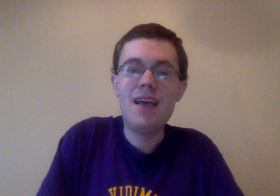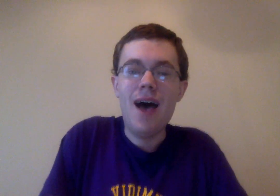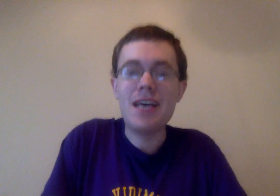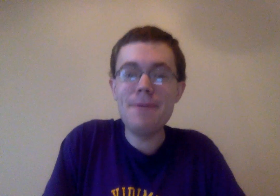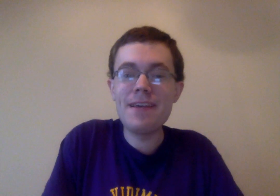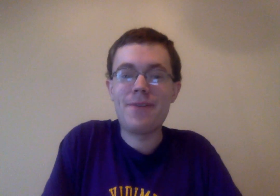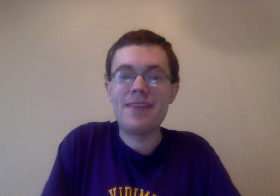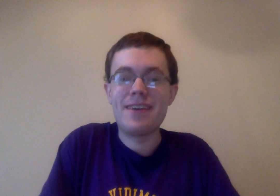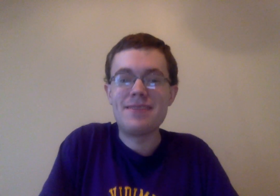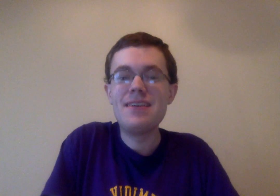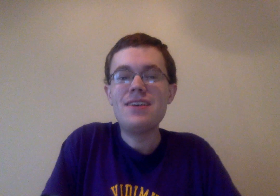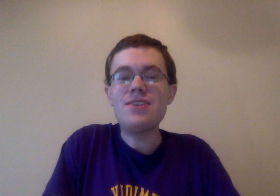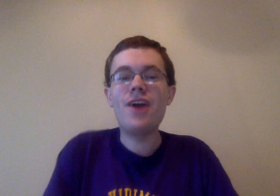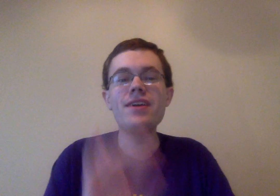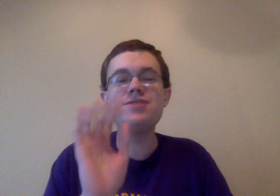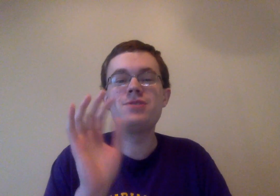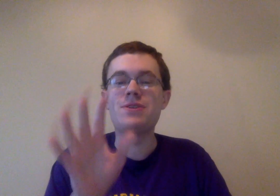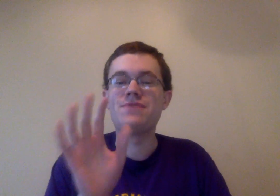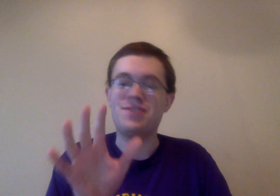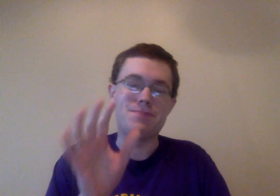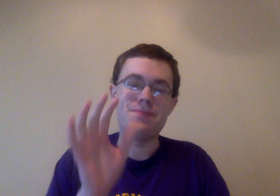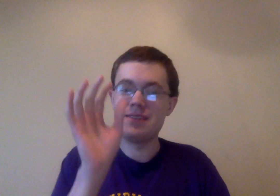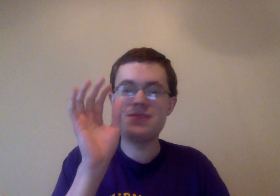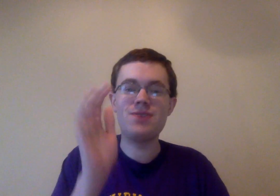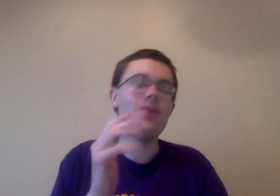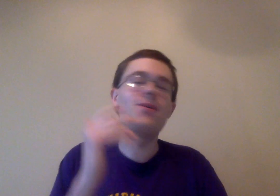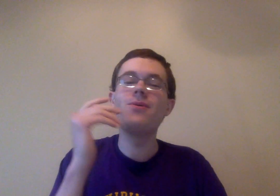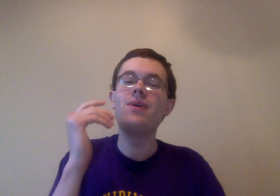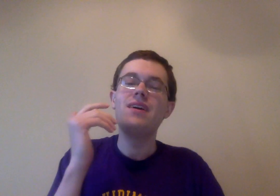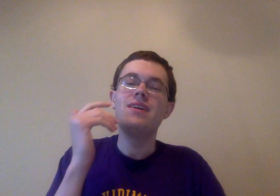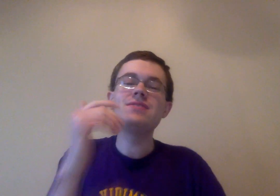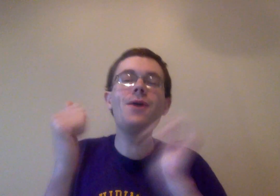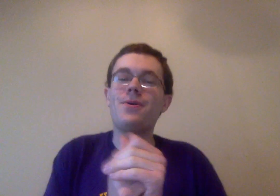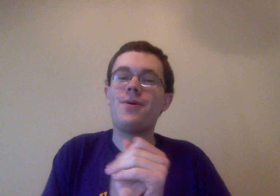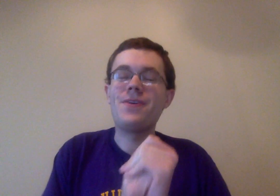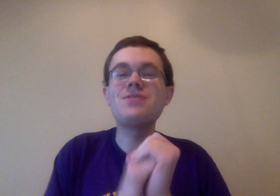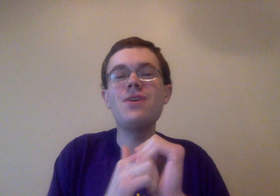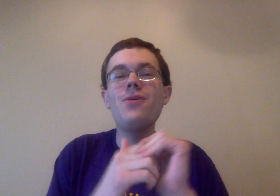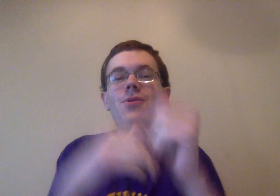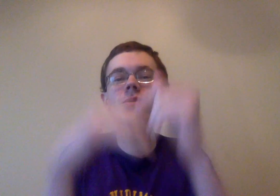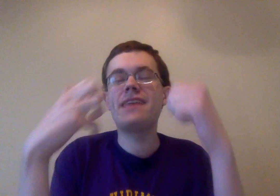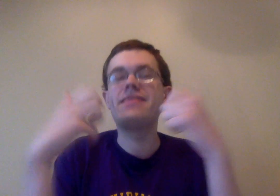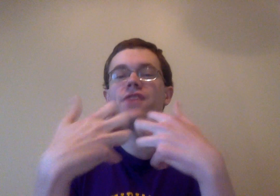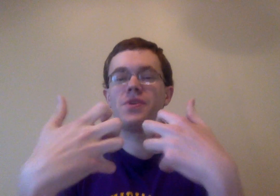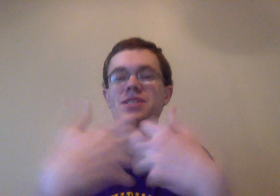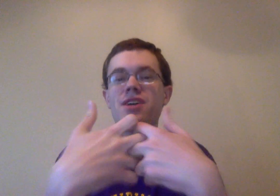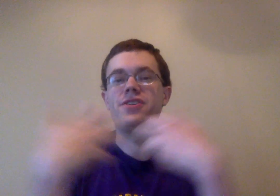Uh, speaking of great things, Sarada and Chocho's friendship is so, so pure. They're so, like, there for each other.